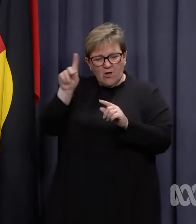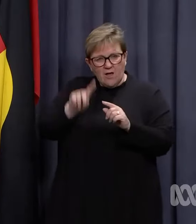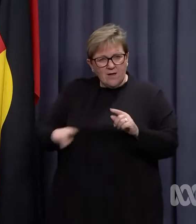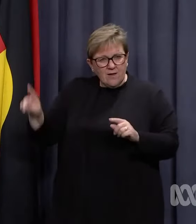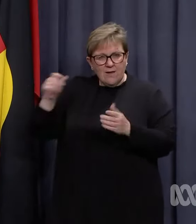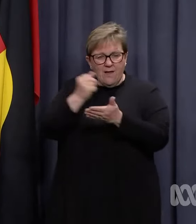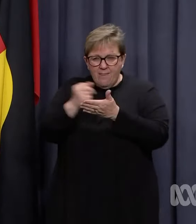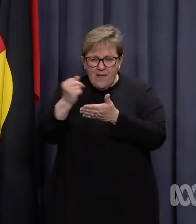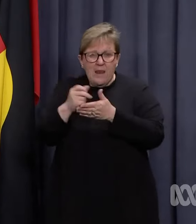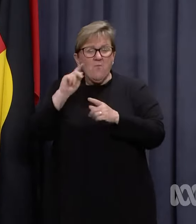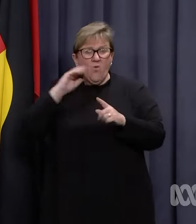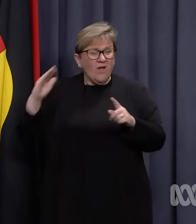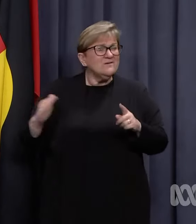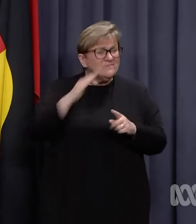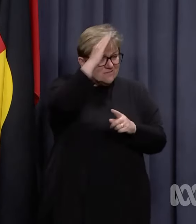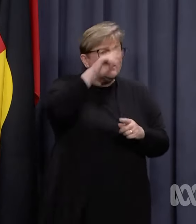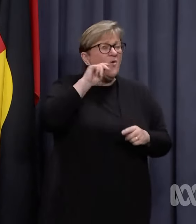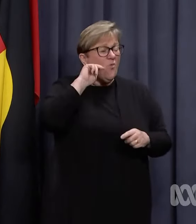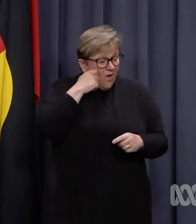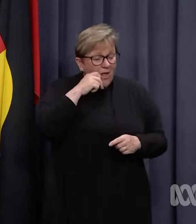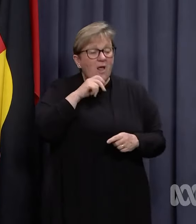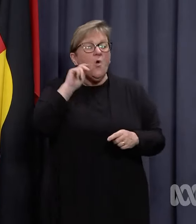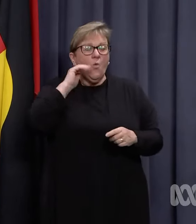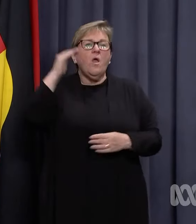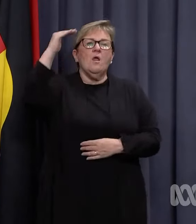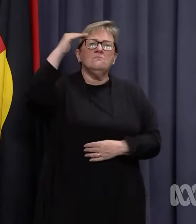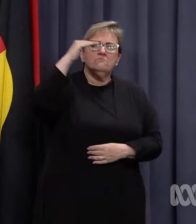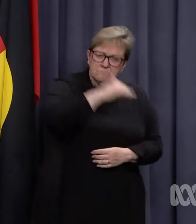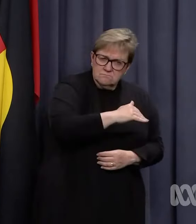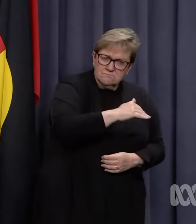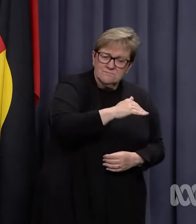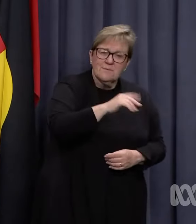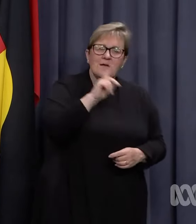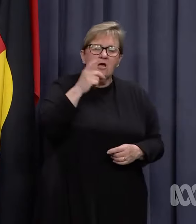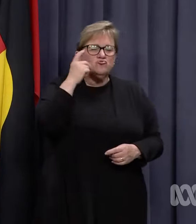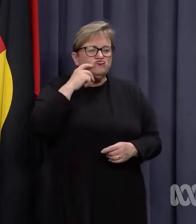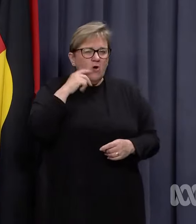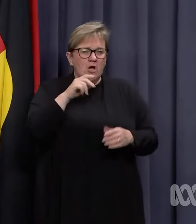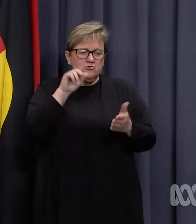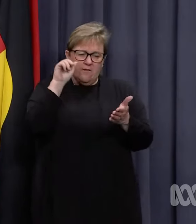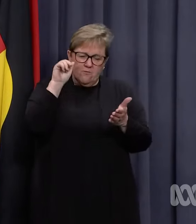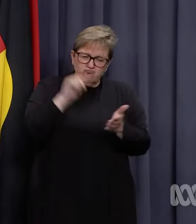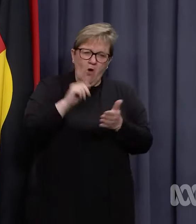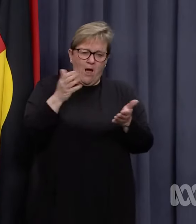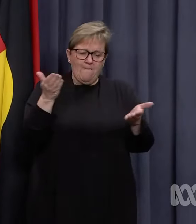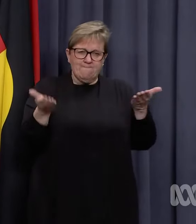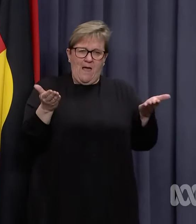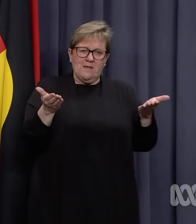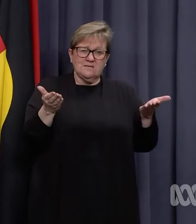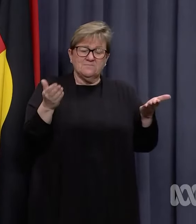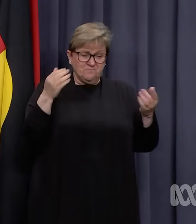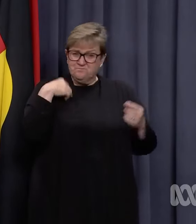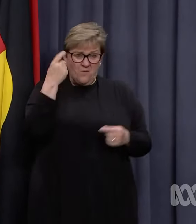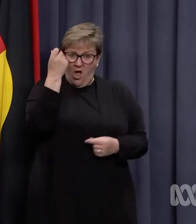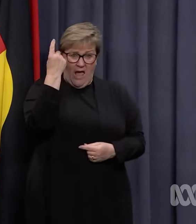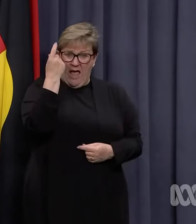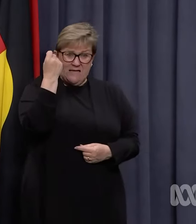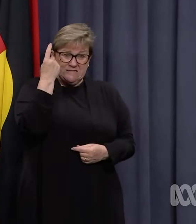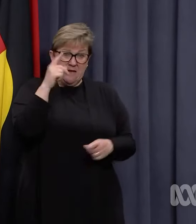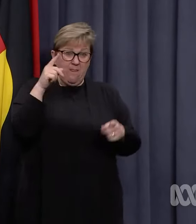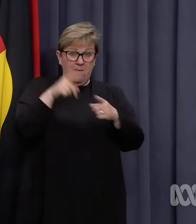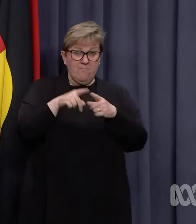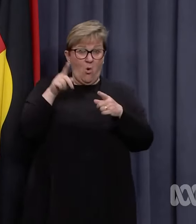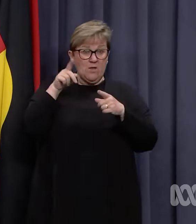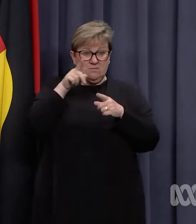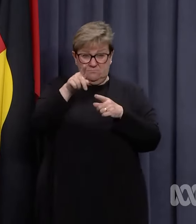cases numbers will peak and then will start to go down. It's about trying to get that balance right. And I understand the point that